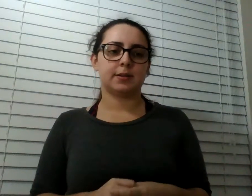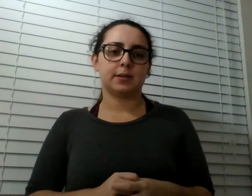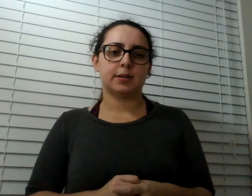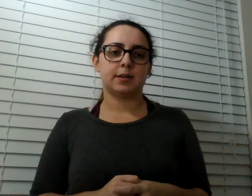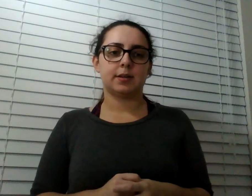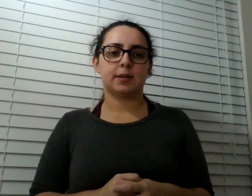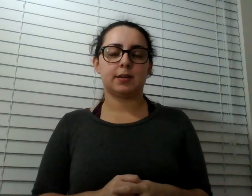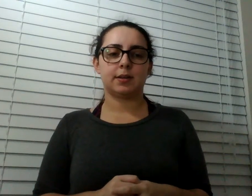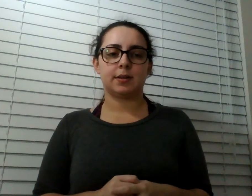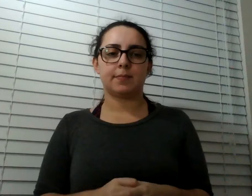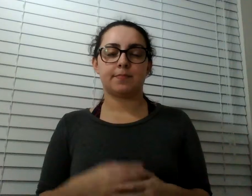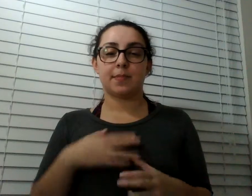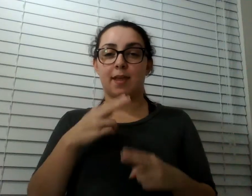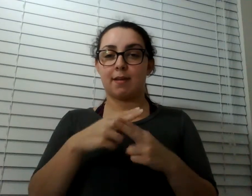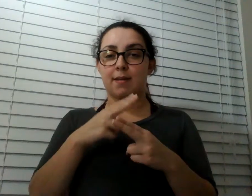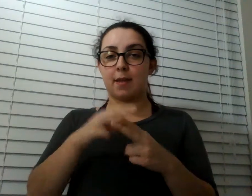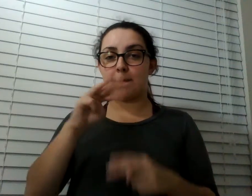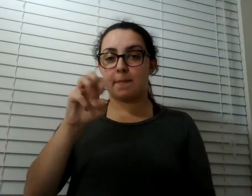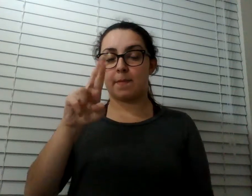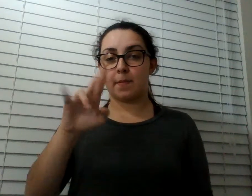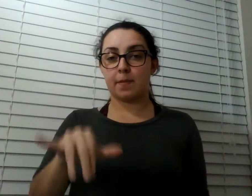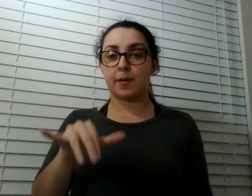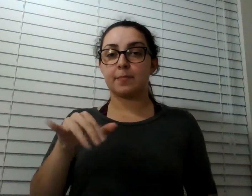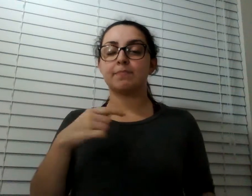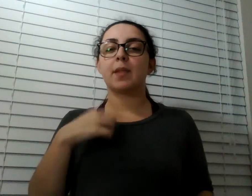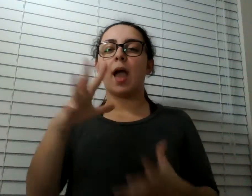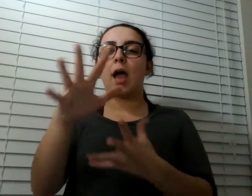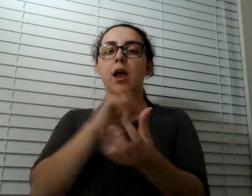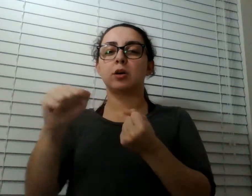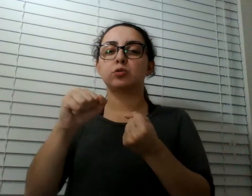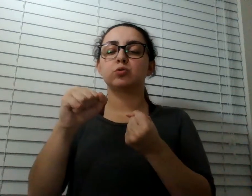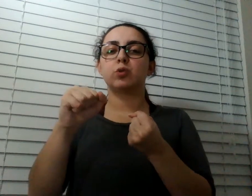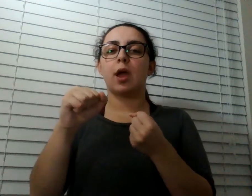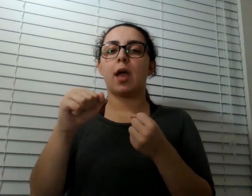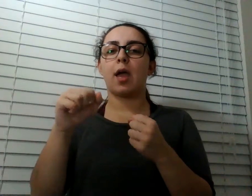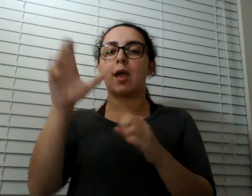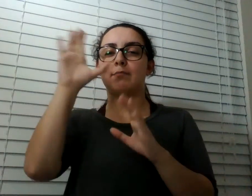My name is Mary, and I'm going to destroy a picture of me and my ex-boyfriend.